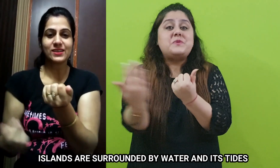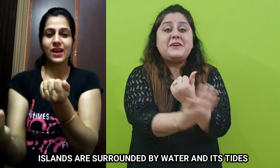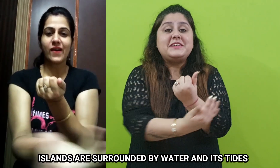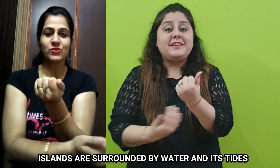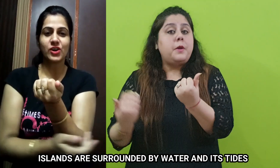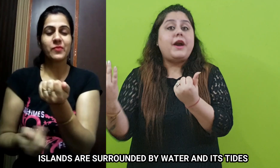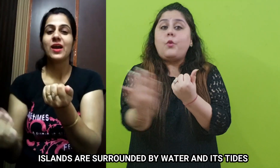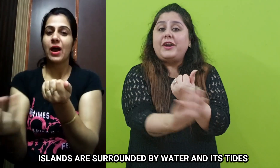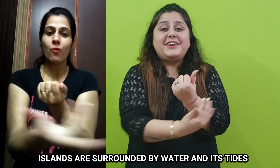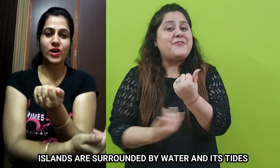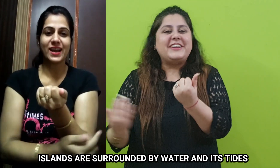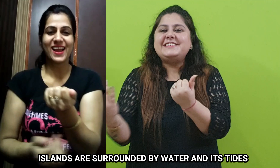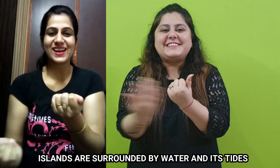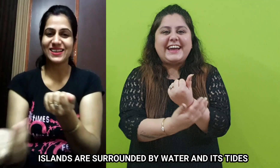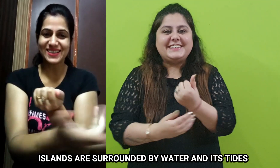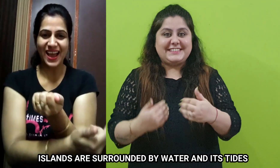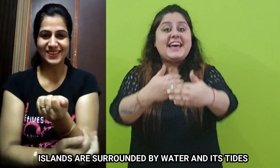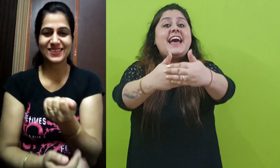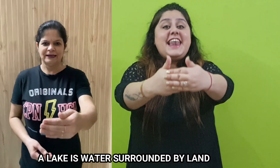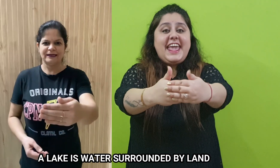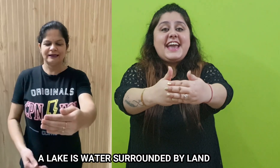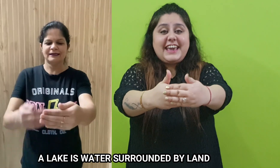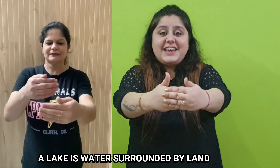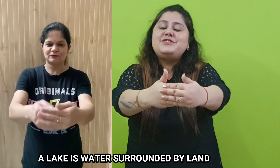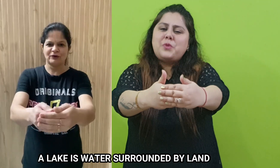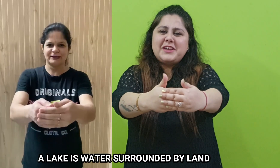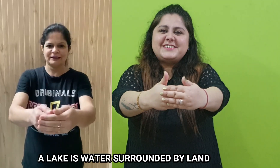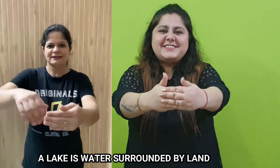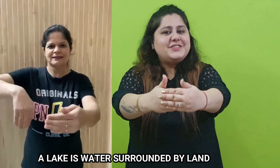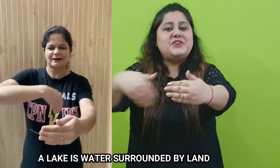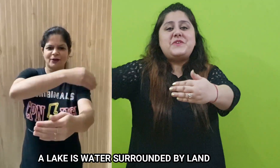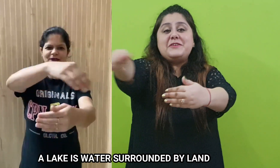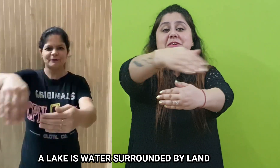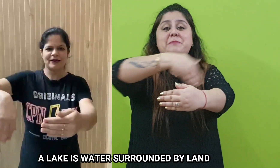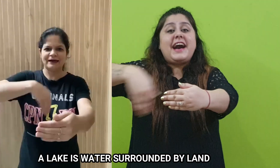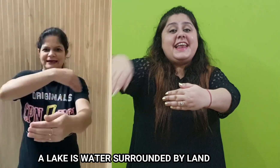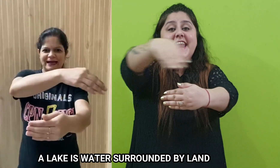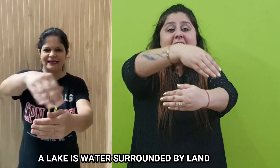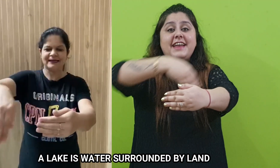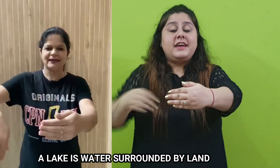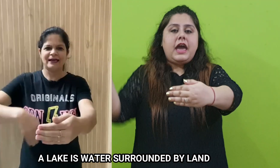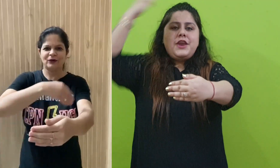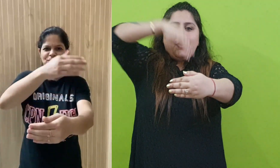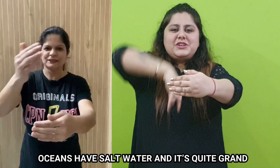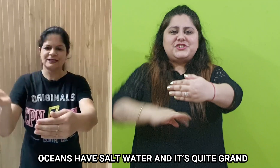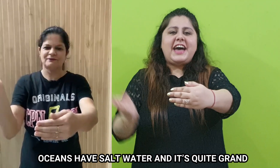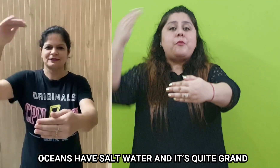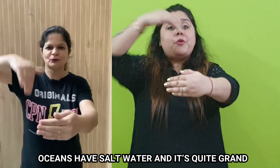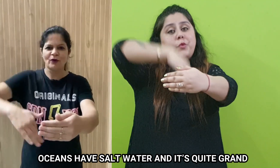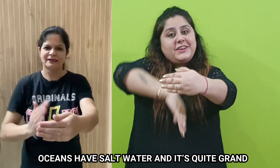surrounded by water and its tides. A lake is water surrounded by land. An ocean has salt